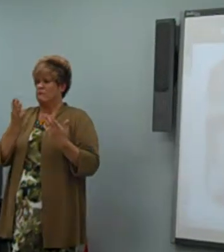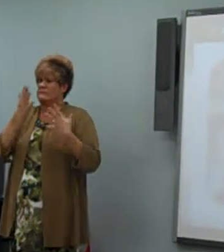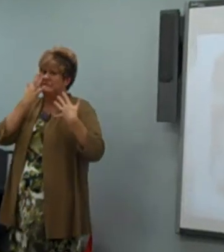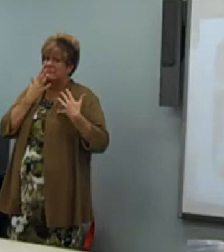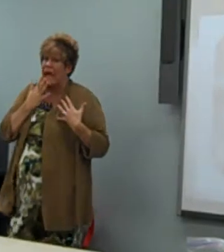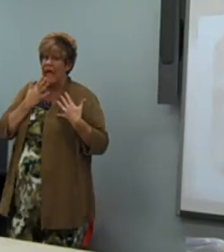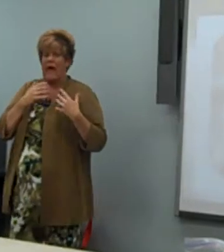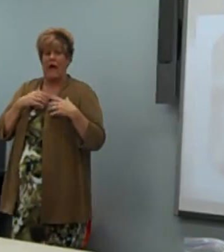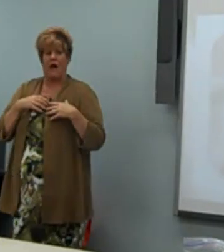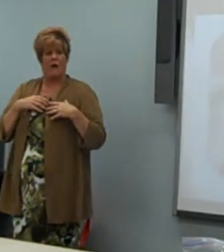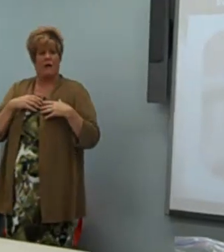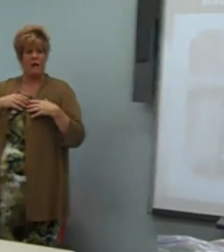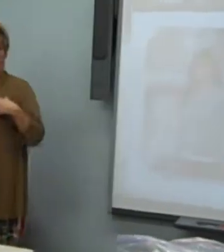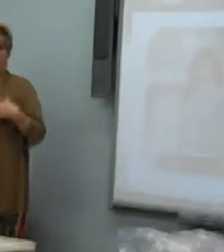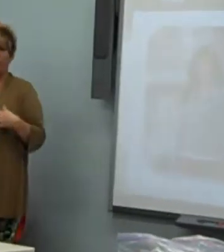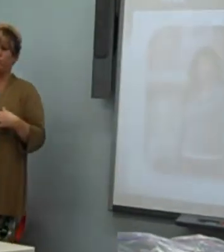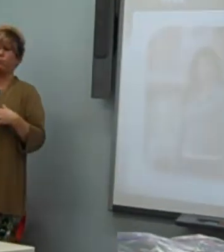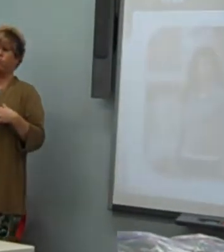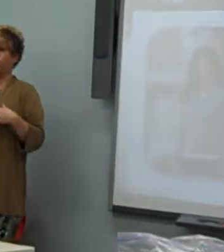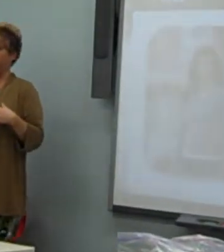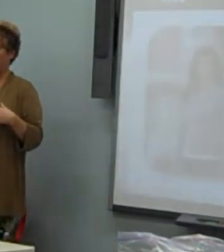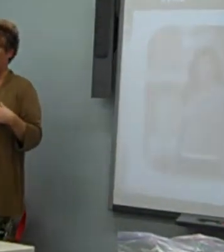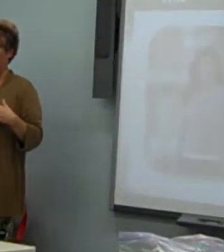You know, and involving yourself emotionally,